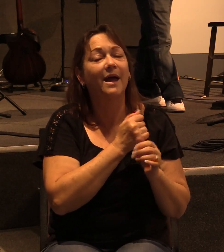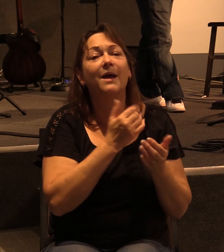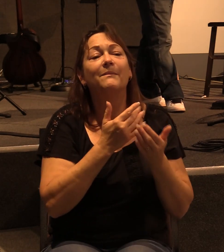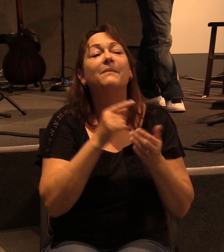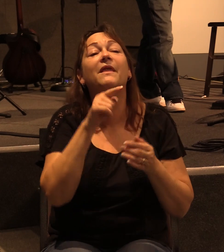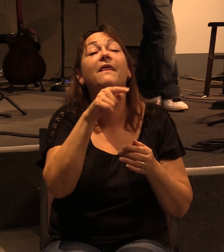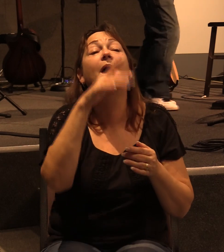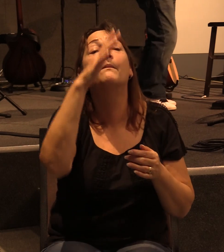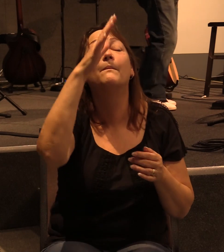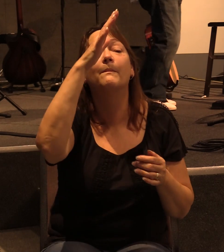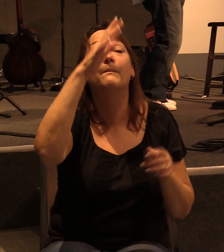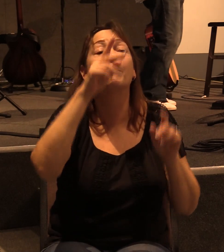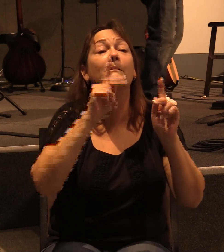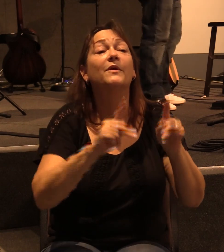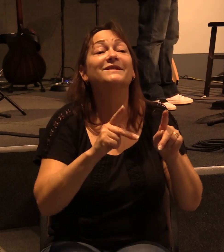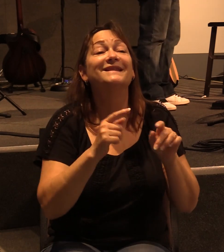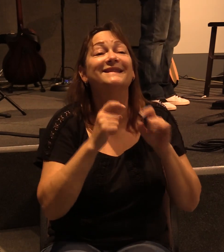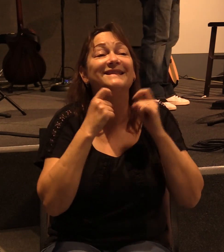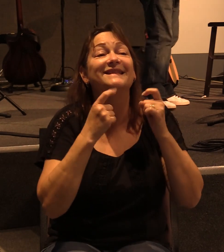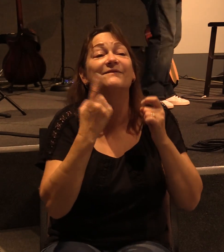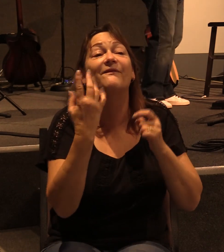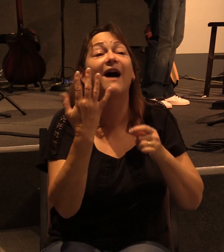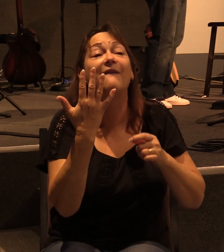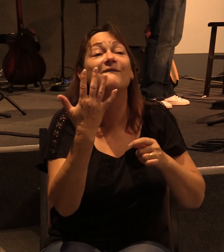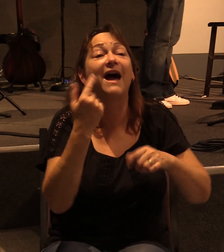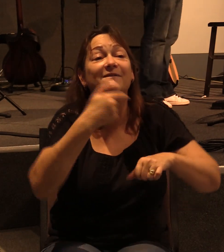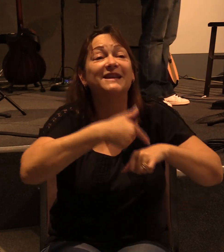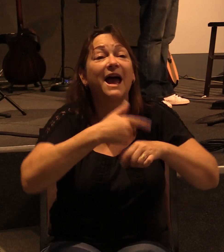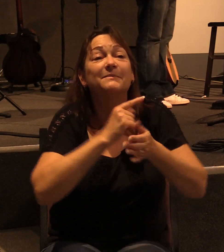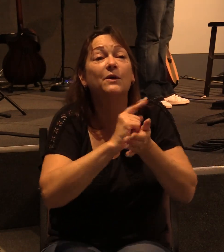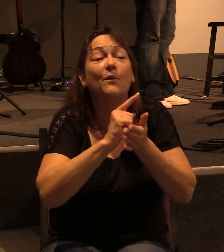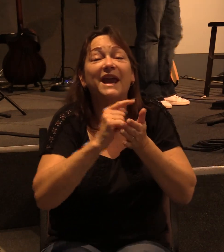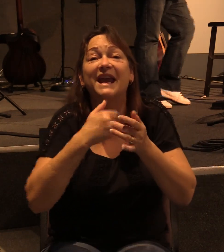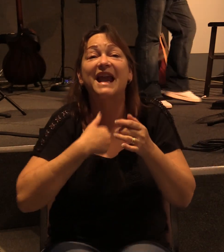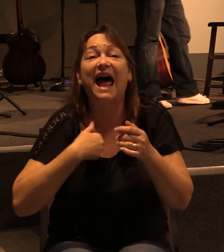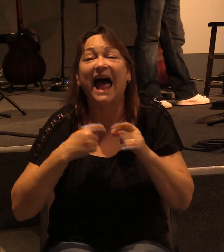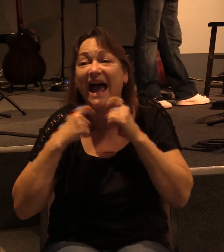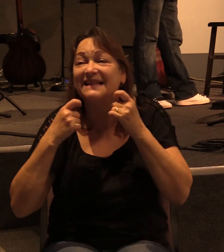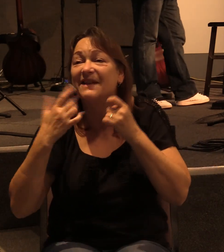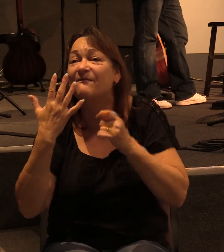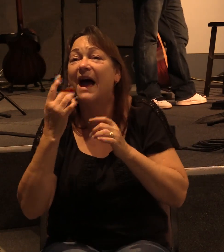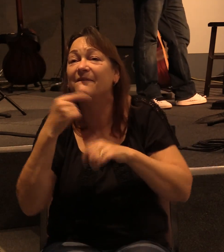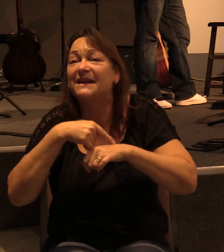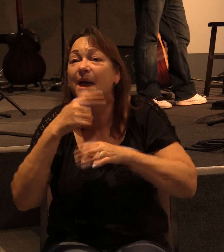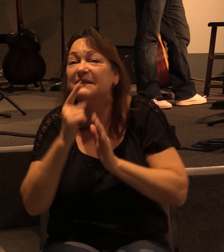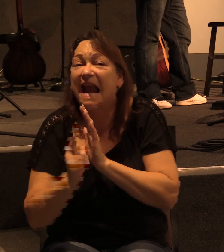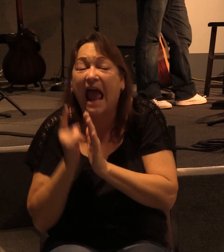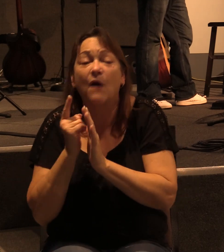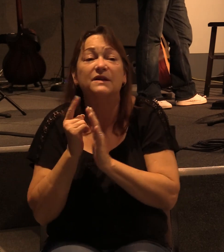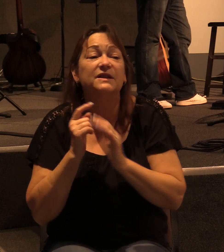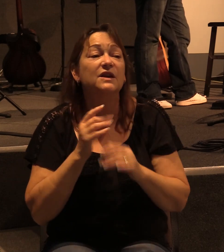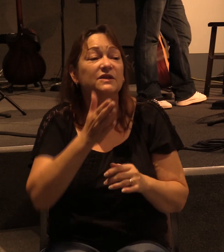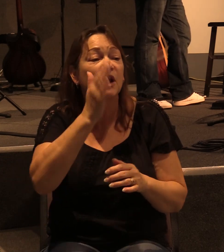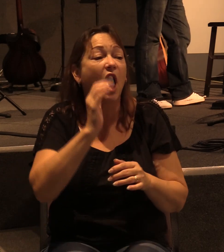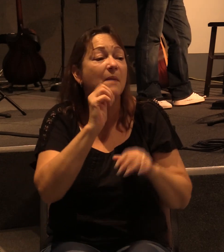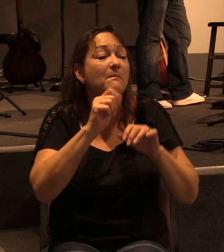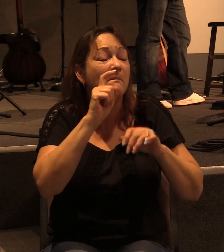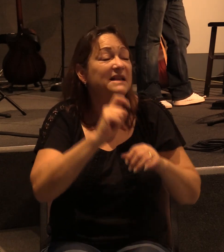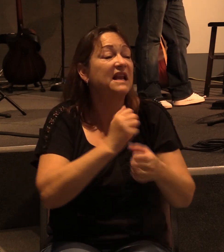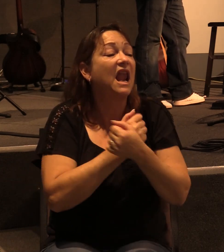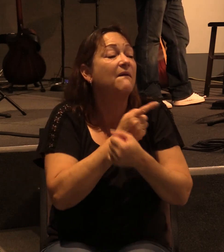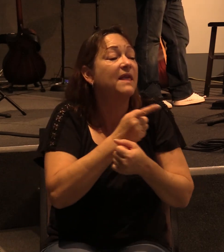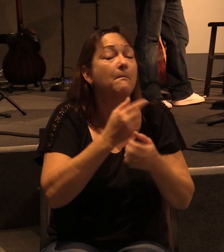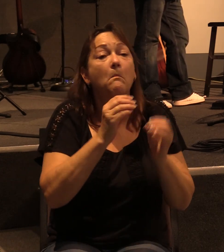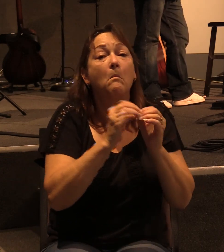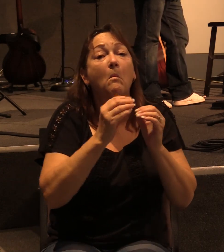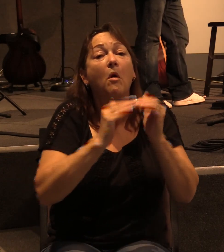like maybe this person only sins like five times a week and I sin five times an hour. You know, so God must love them more than me.